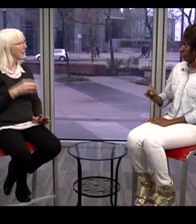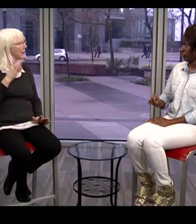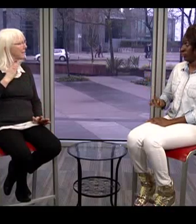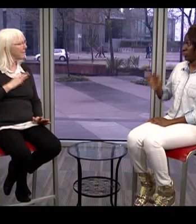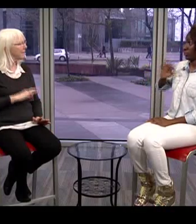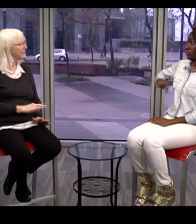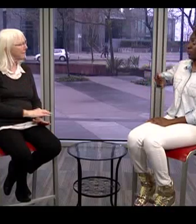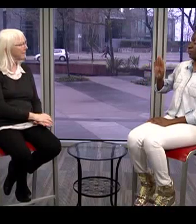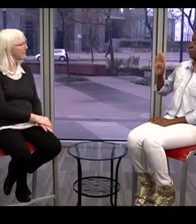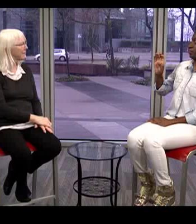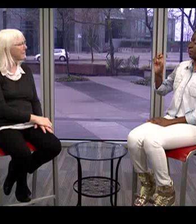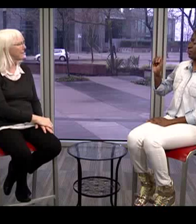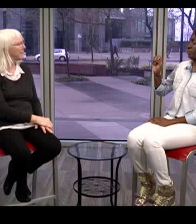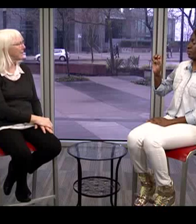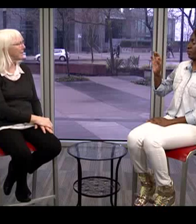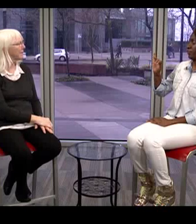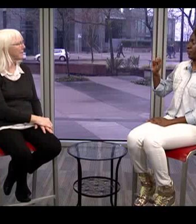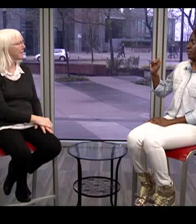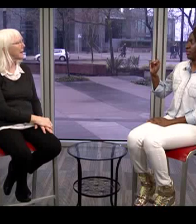Do you feel MIS is very beneficial?